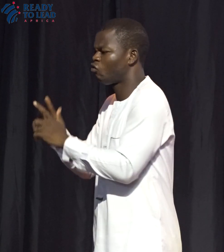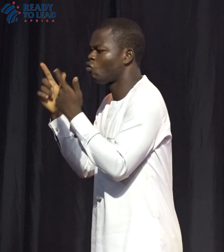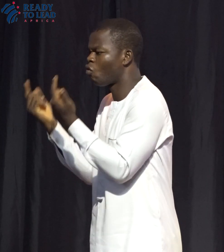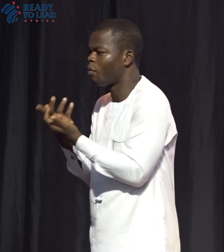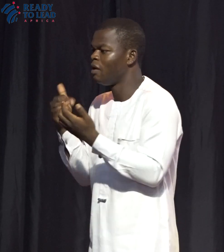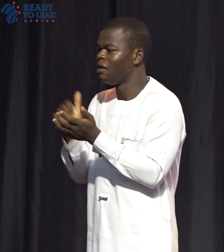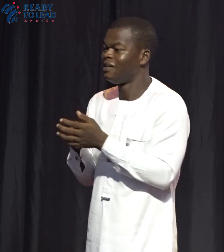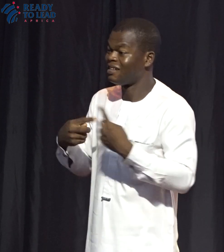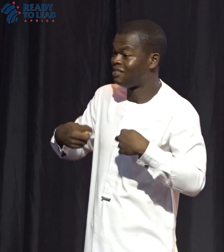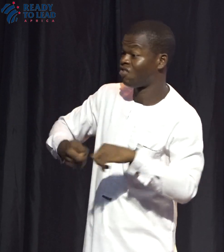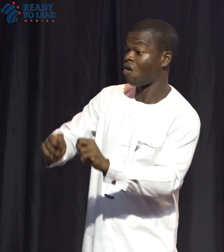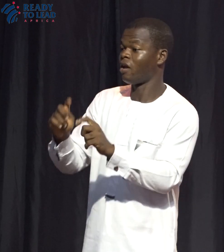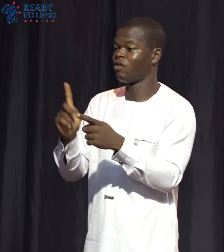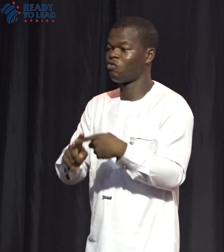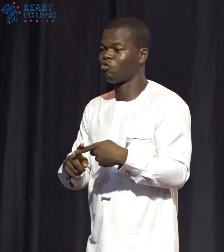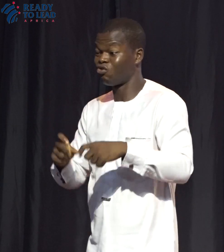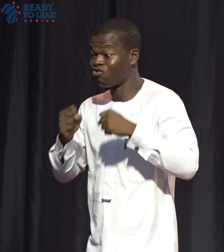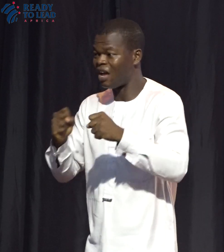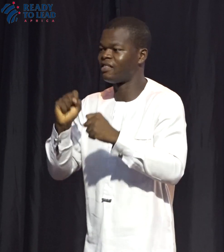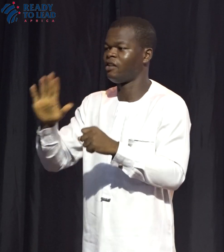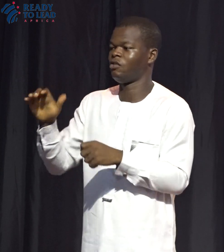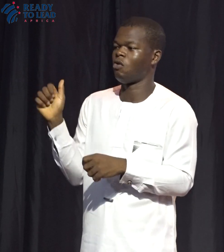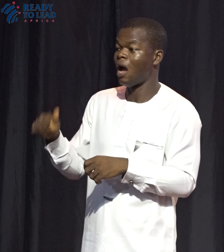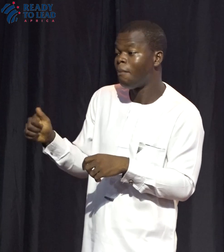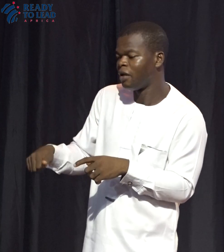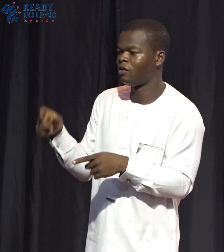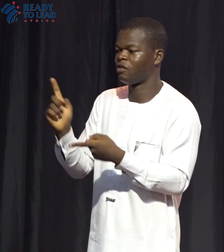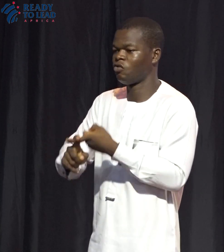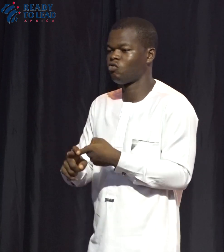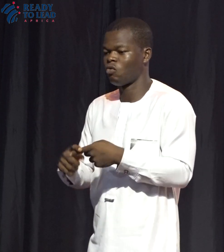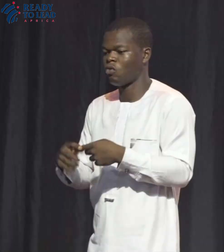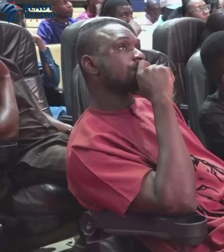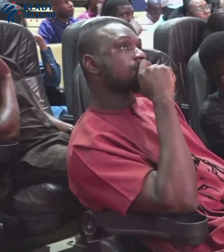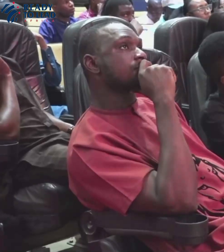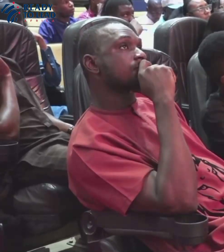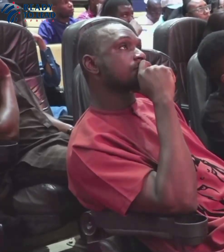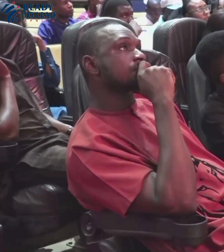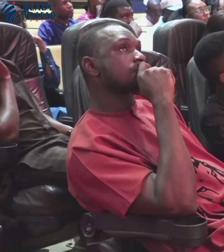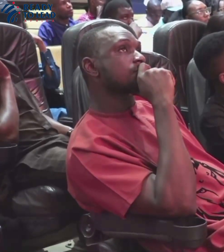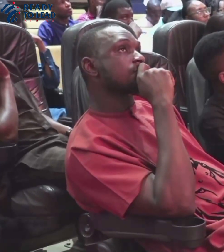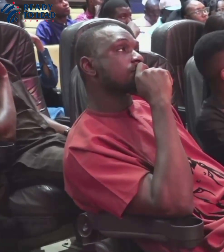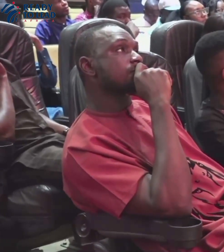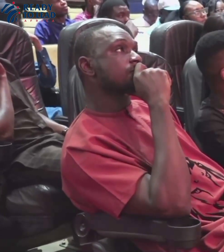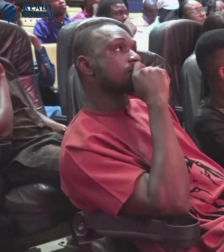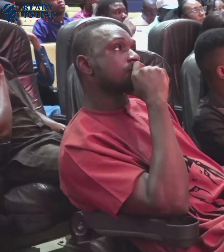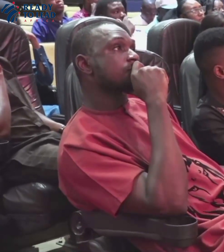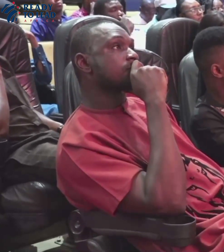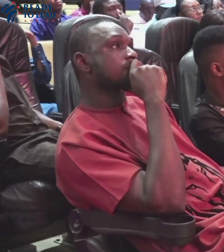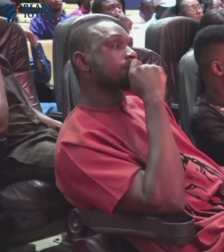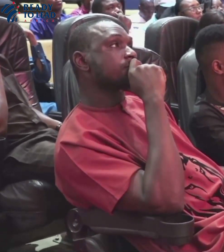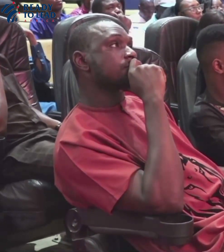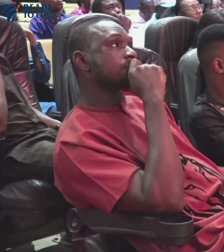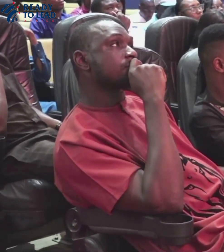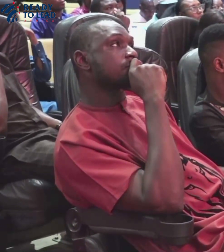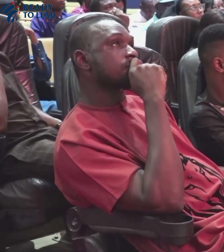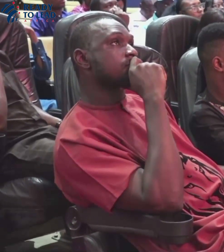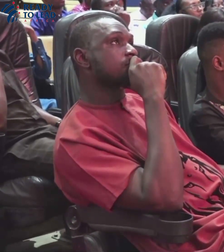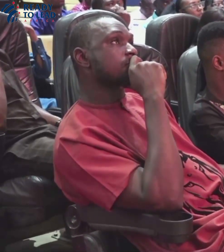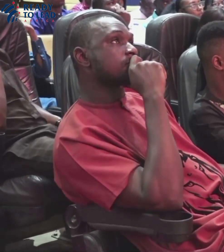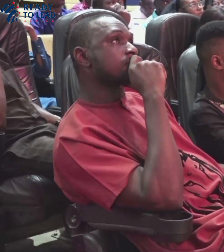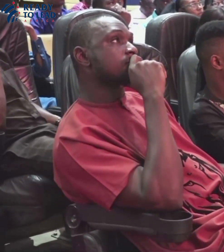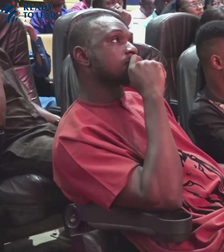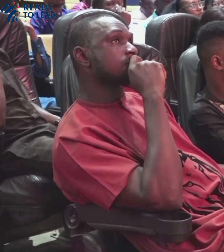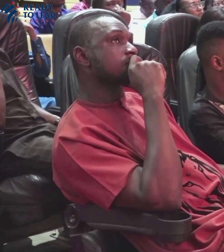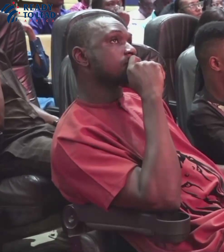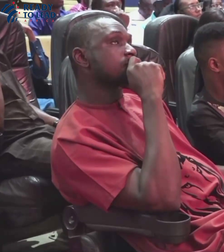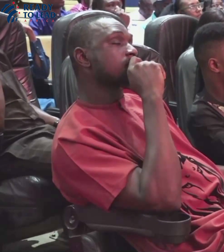to strengthen your ability to actually reform. So, we're very delighted to be part of this. In the coming days or